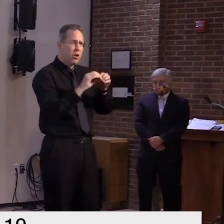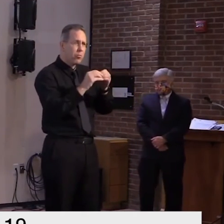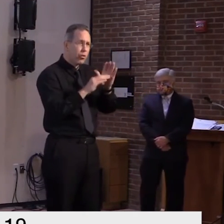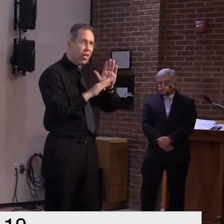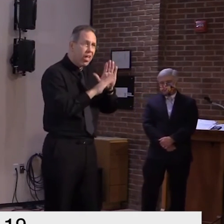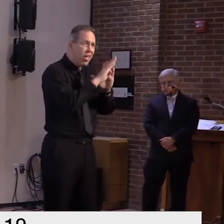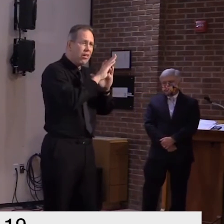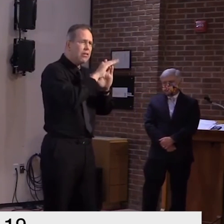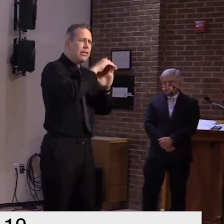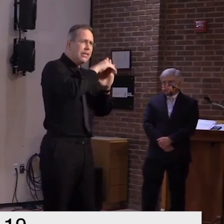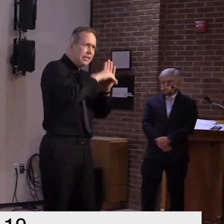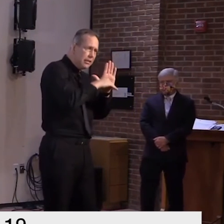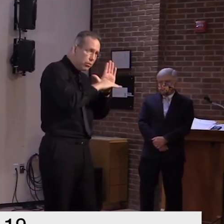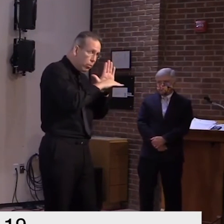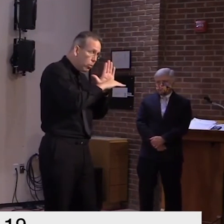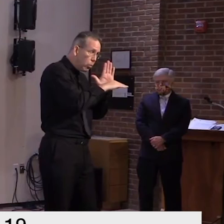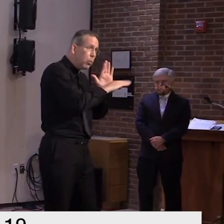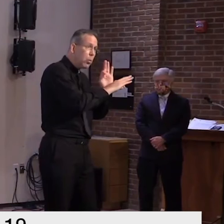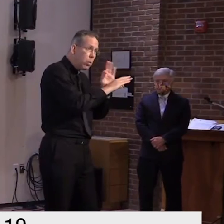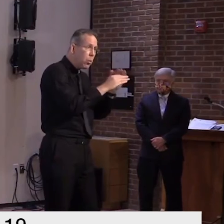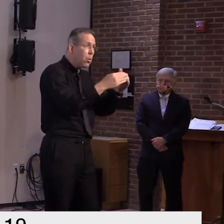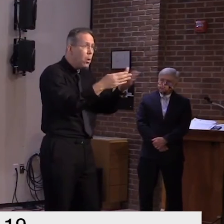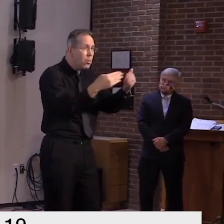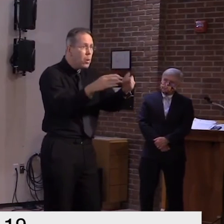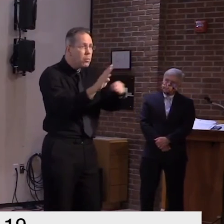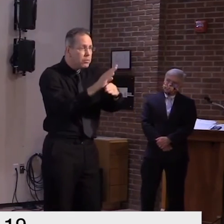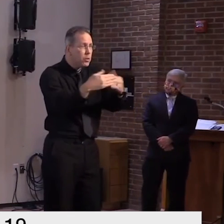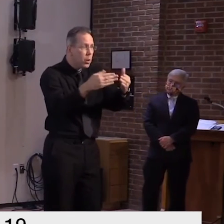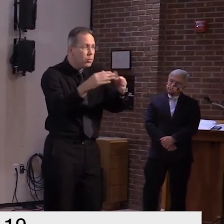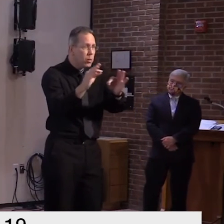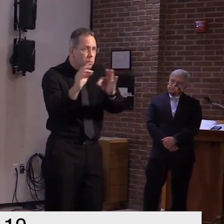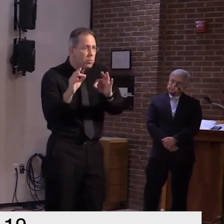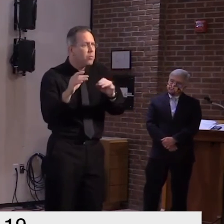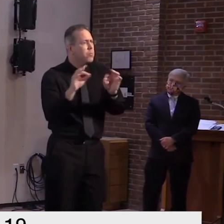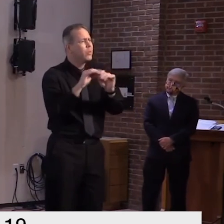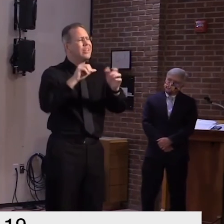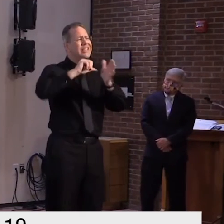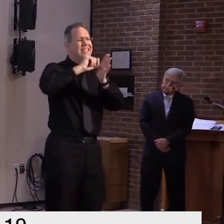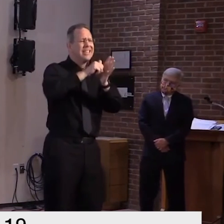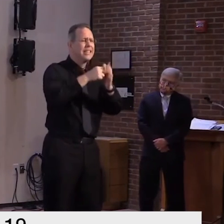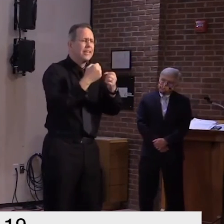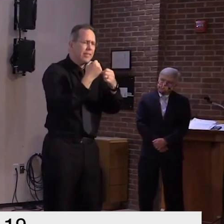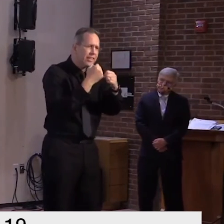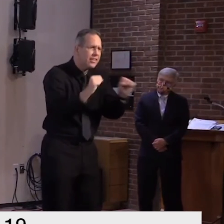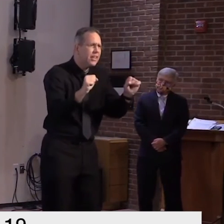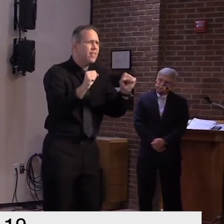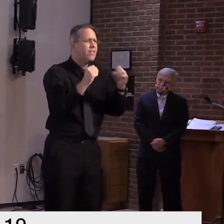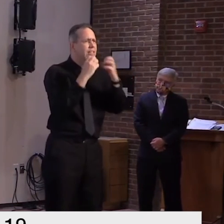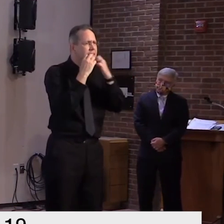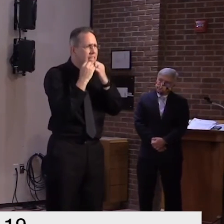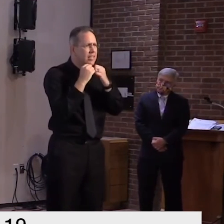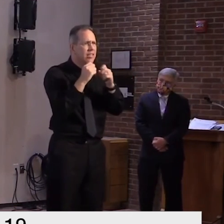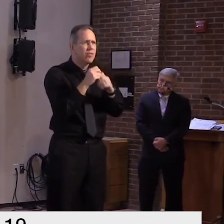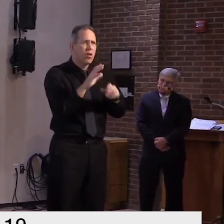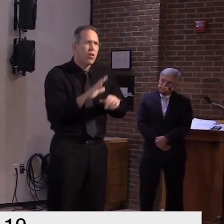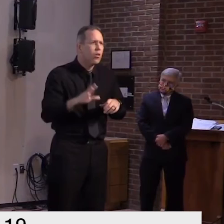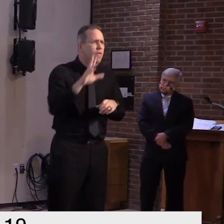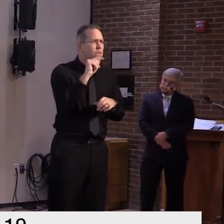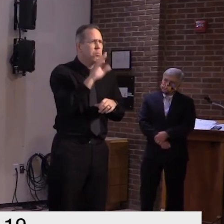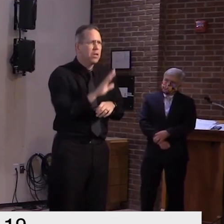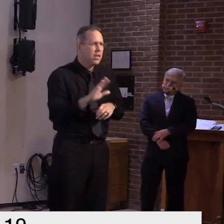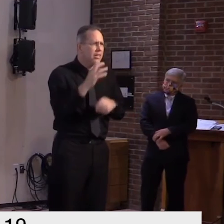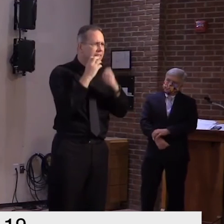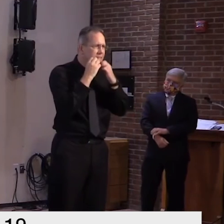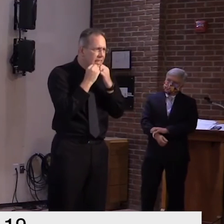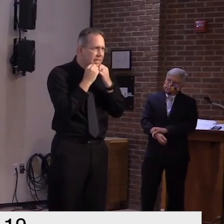terms of opening up different counties throughout the northeast hopefully we'll get there uh and we'll be able to open up those counties before